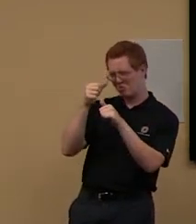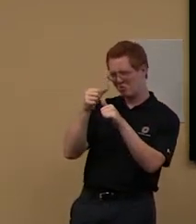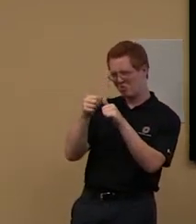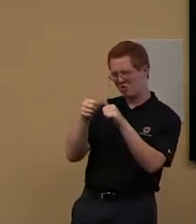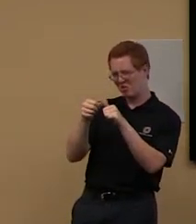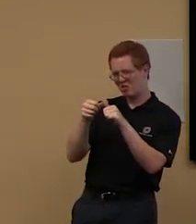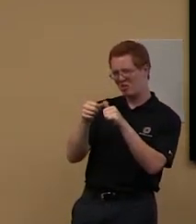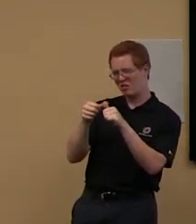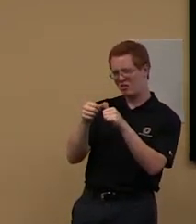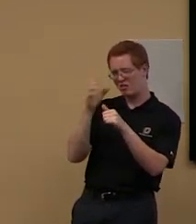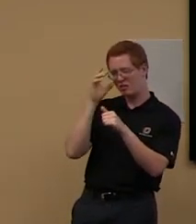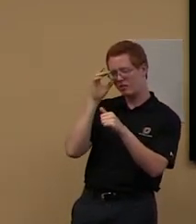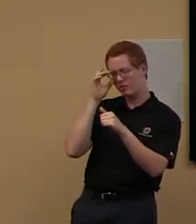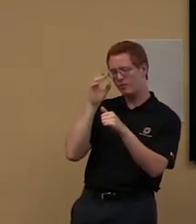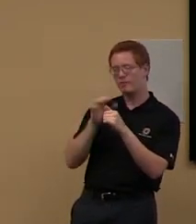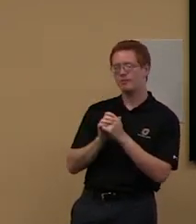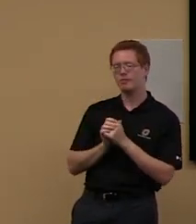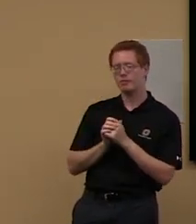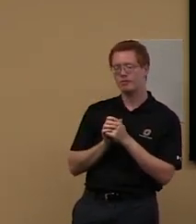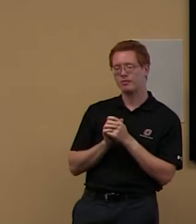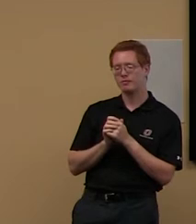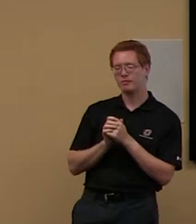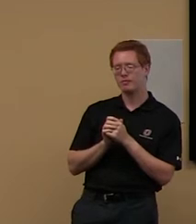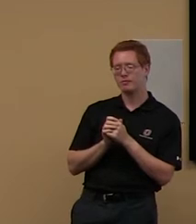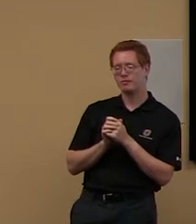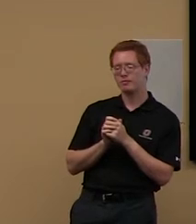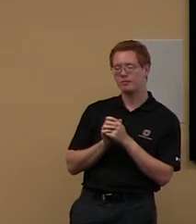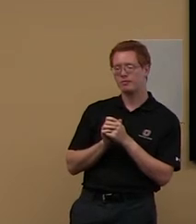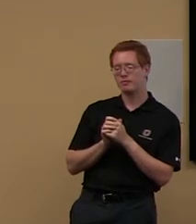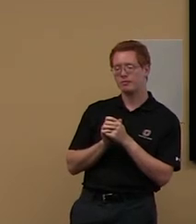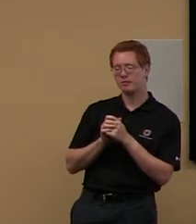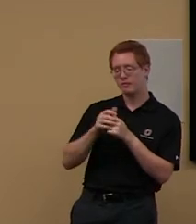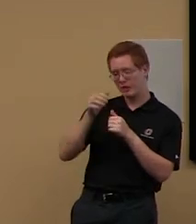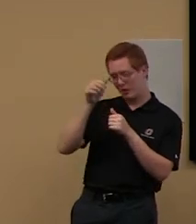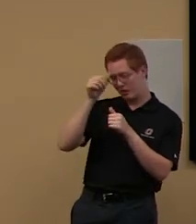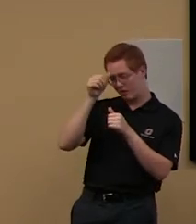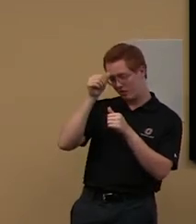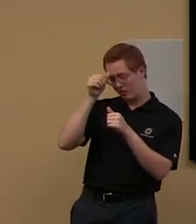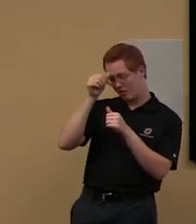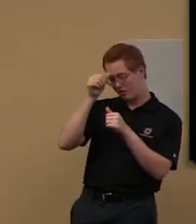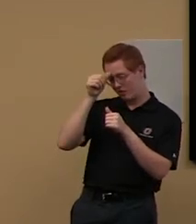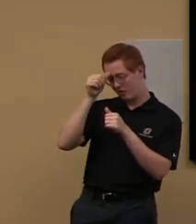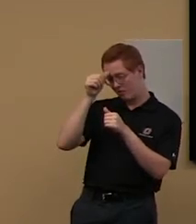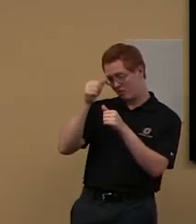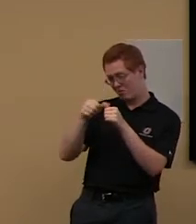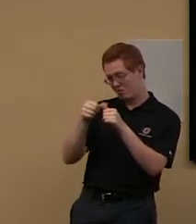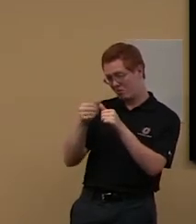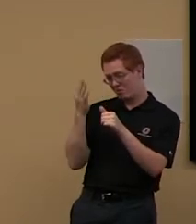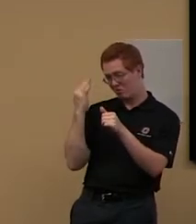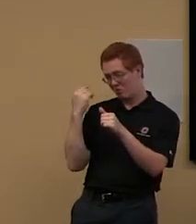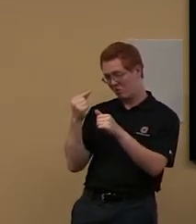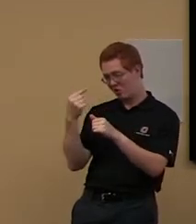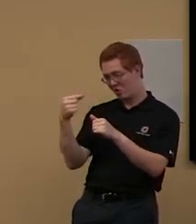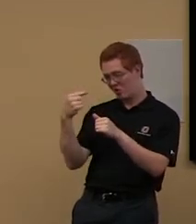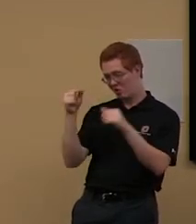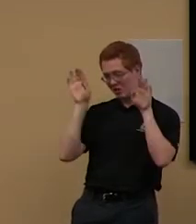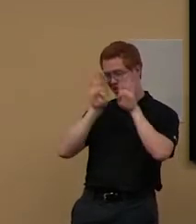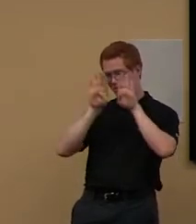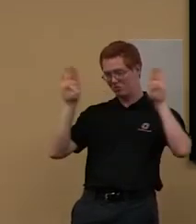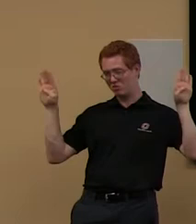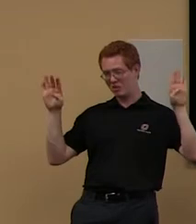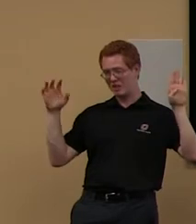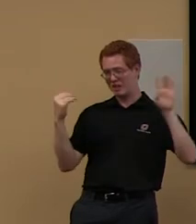have, um, a nice little flock of 3D printers. Um, and they also have a, um, they have a,